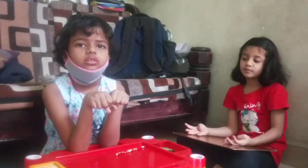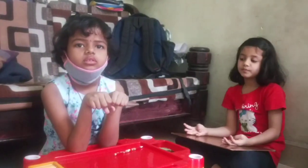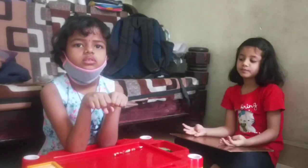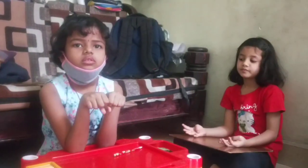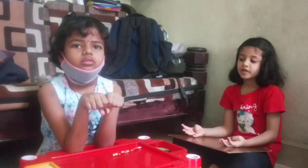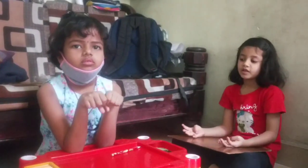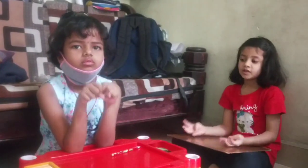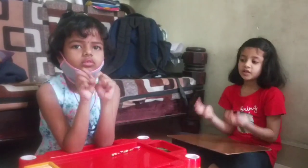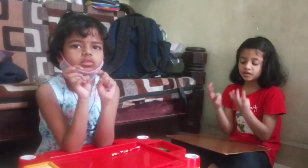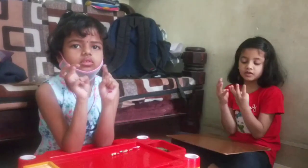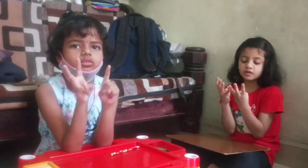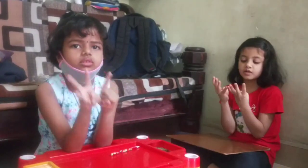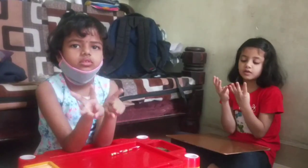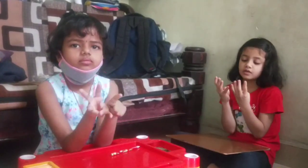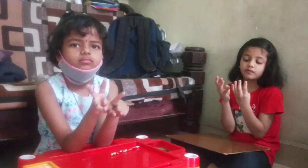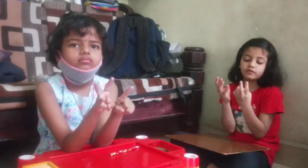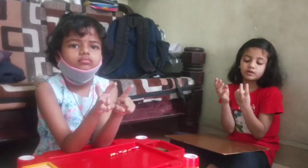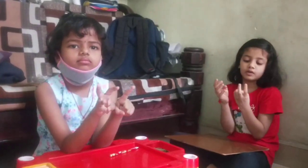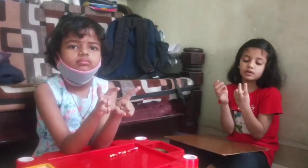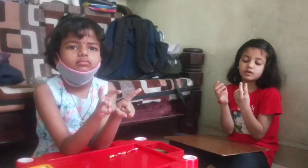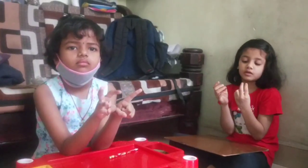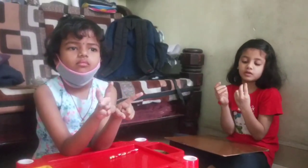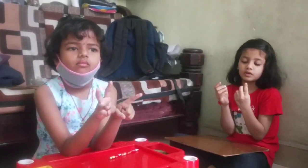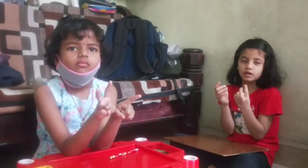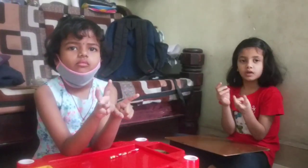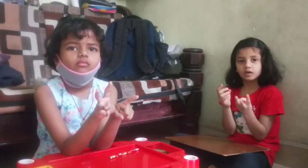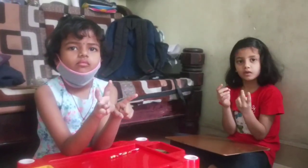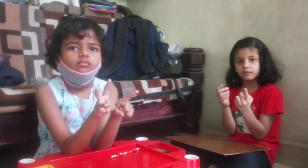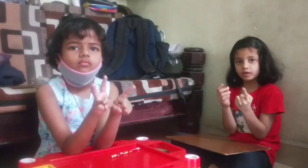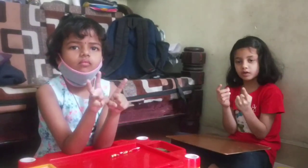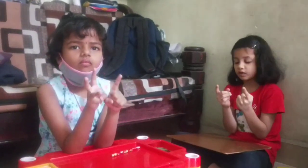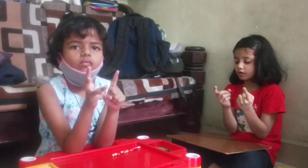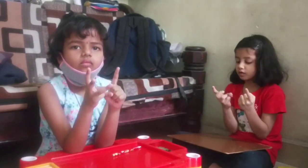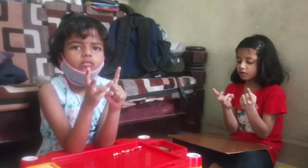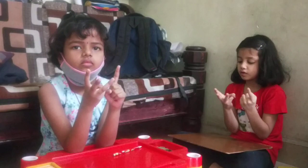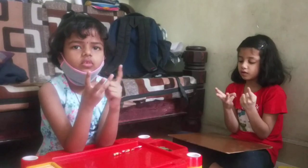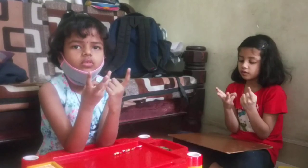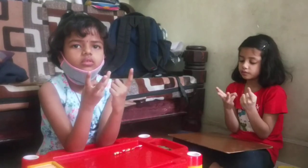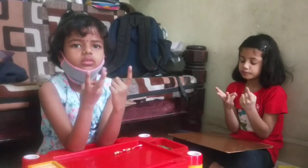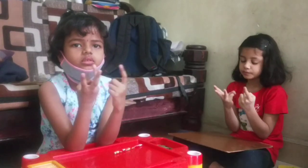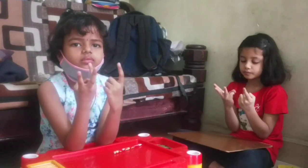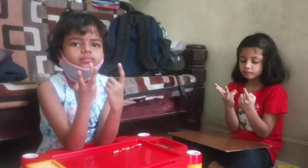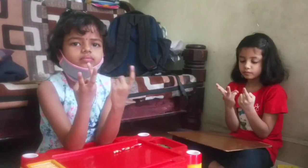plus 31